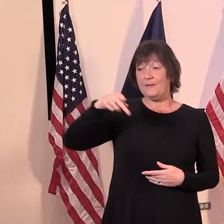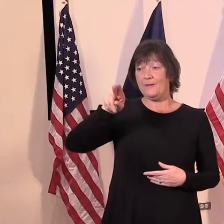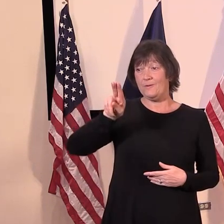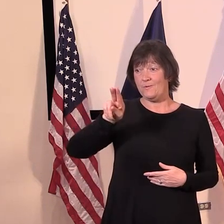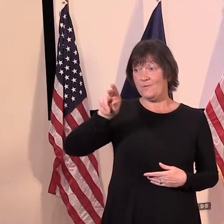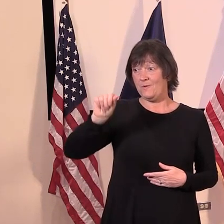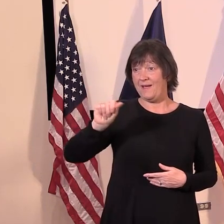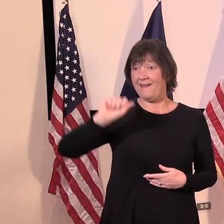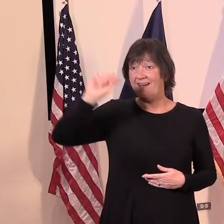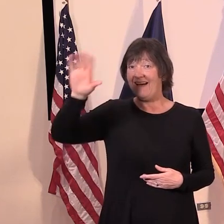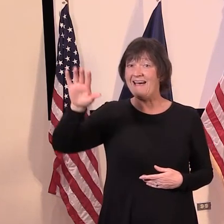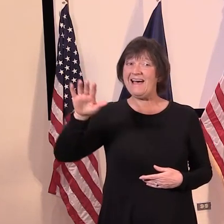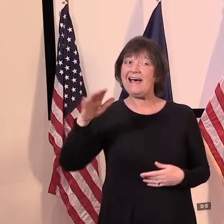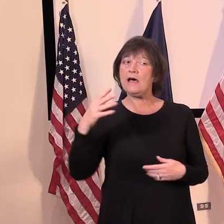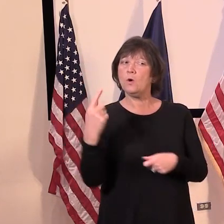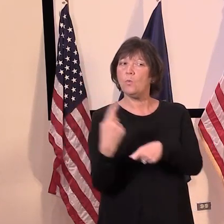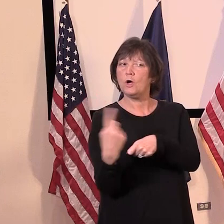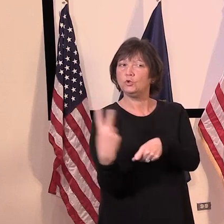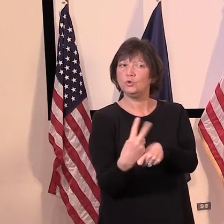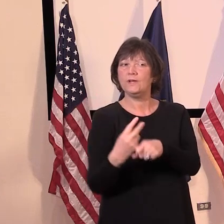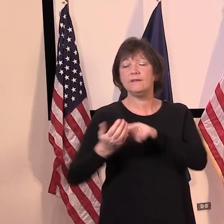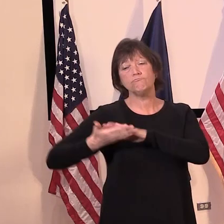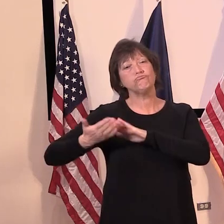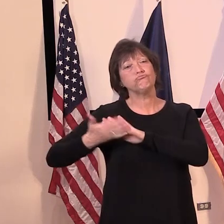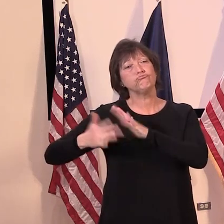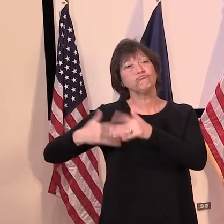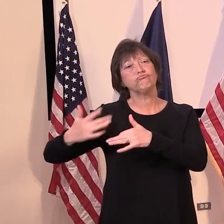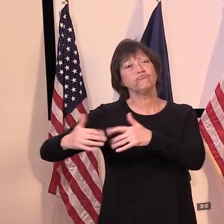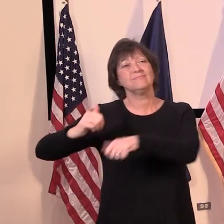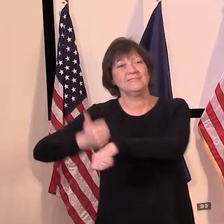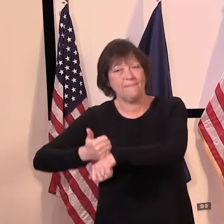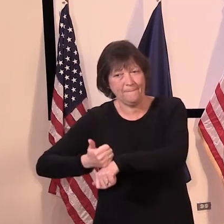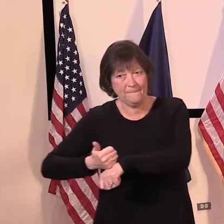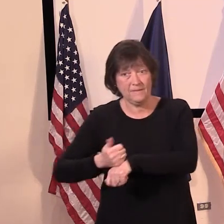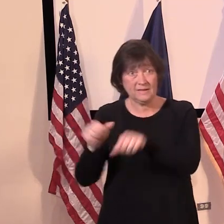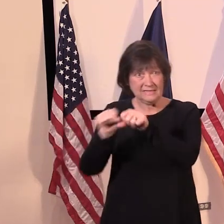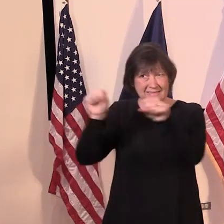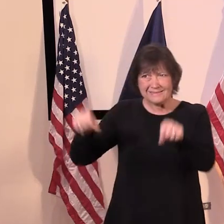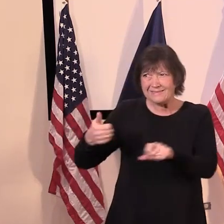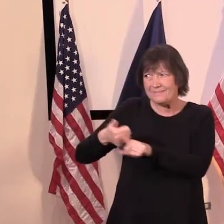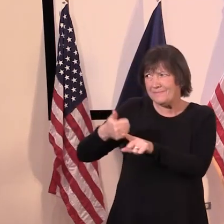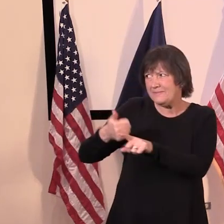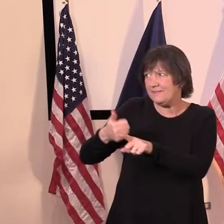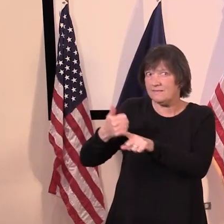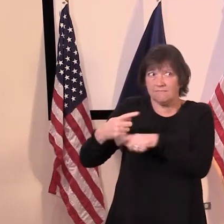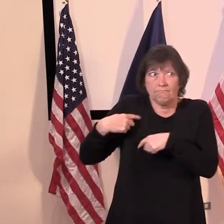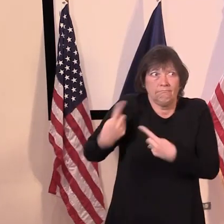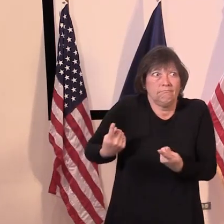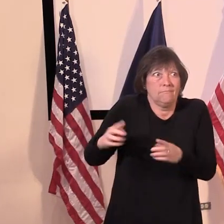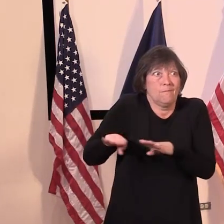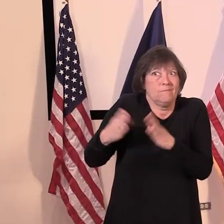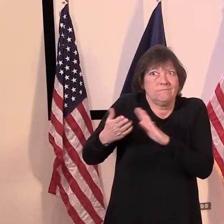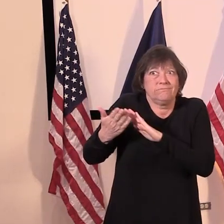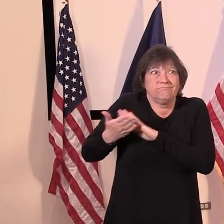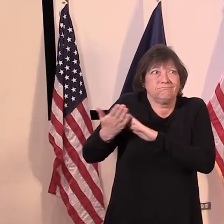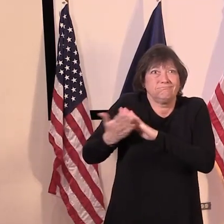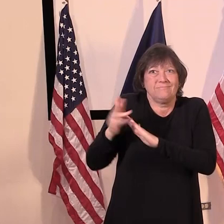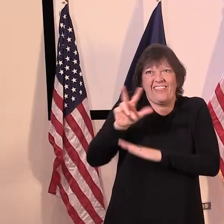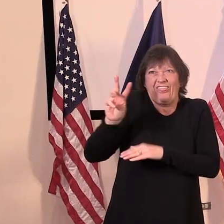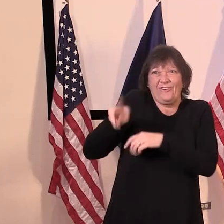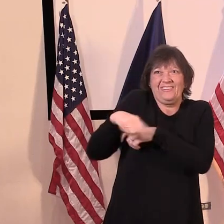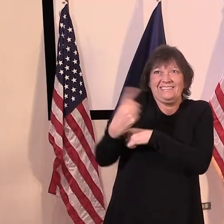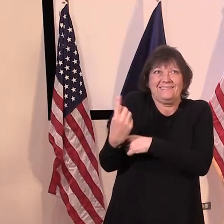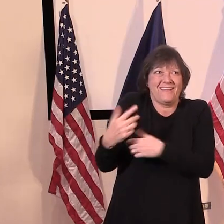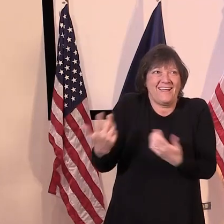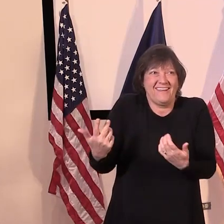it will take 12 to 24 hours to process in the system. The system has only been up for 36 hours. So, um, again, it